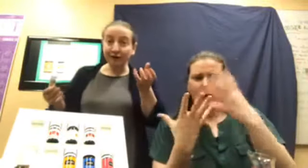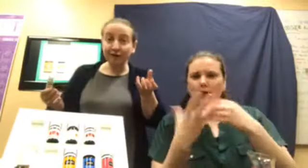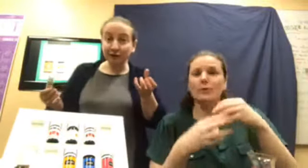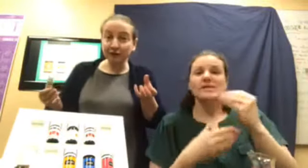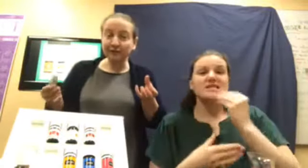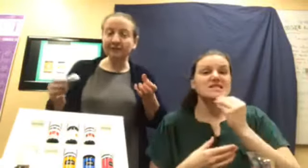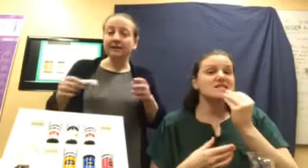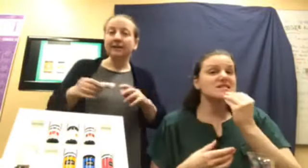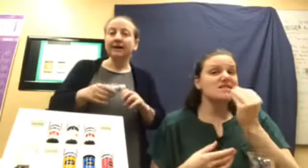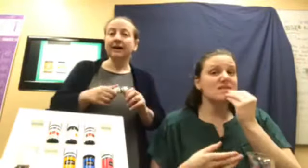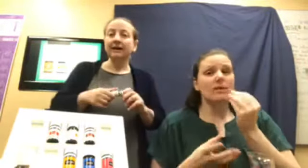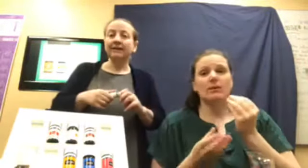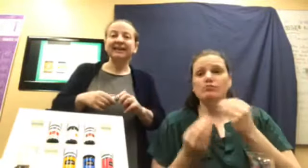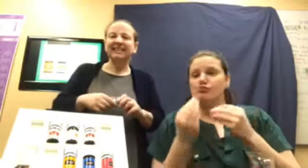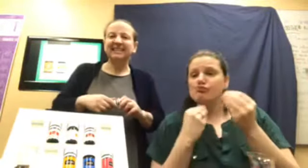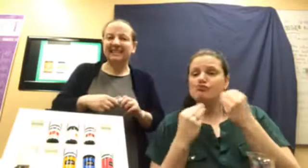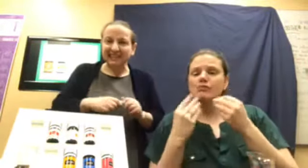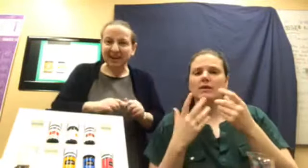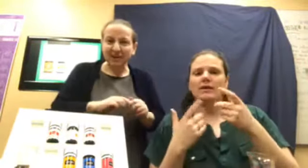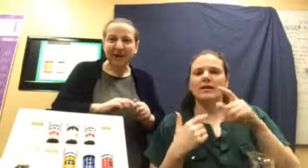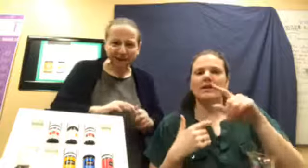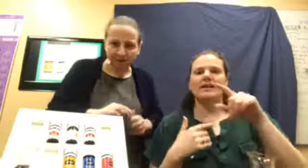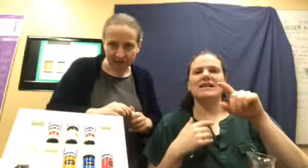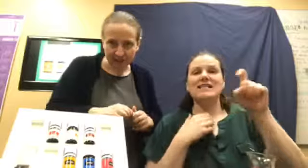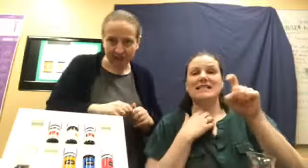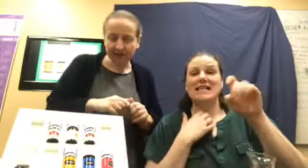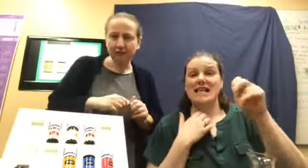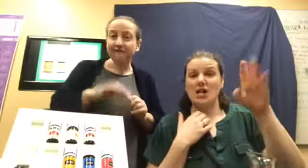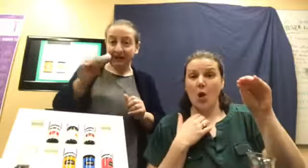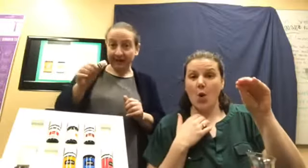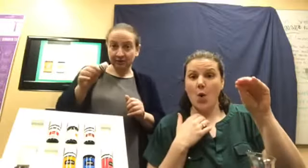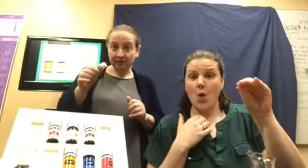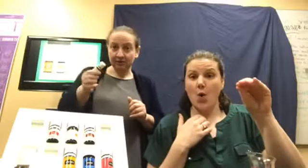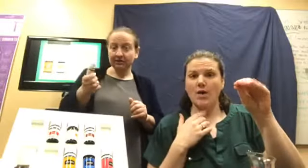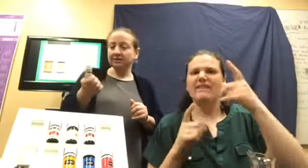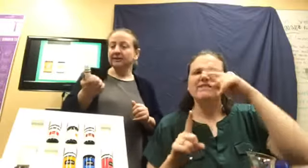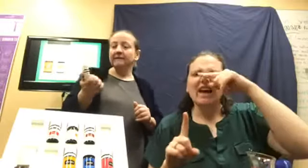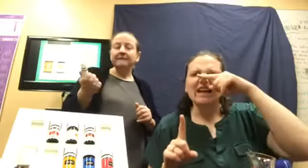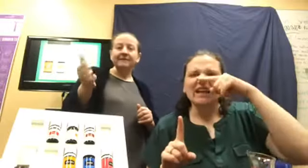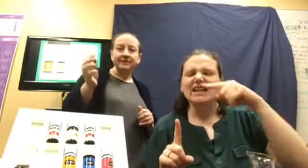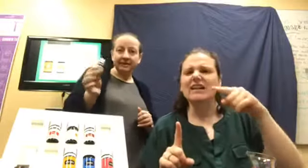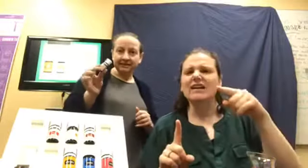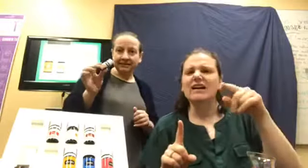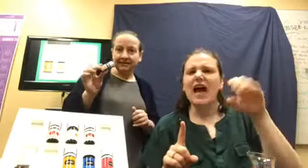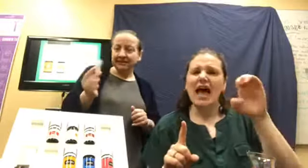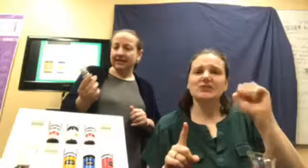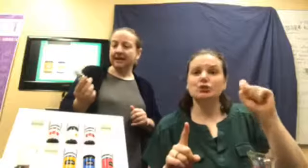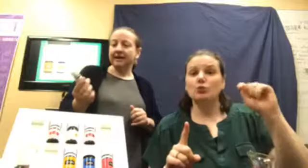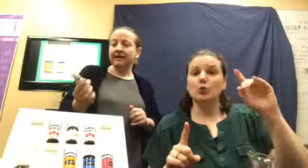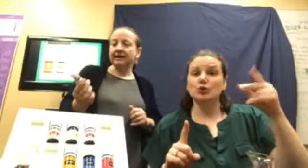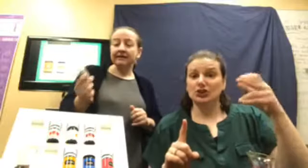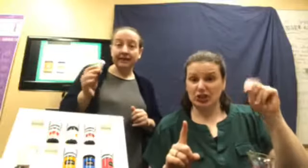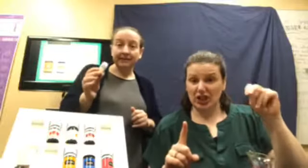foods, uh, like xenoestrogens. So, fake estrogens. This, uh, lemon